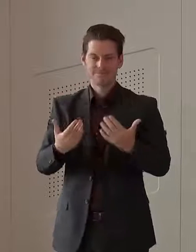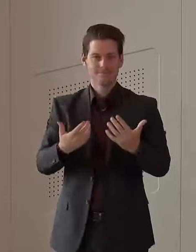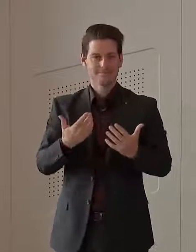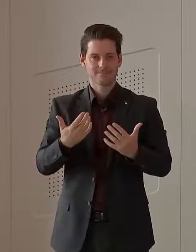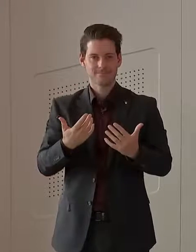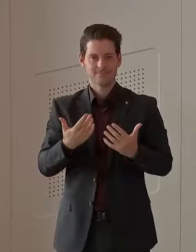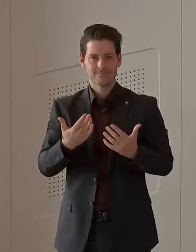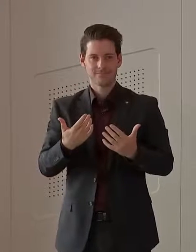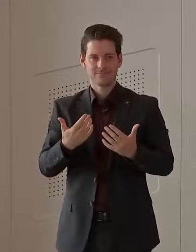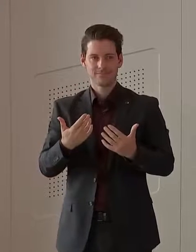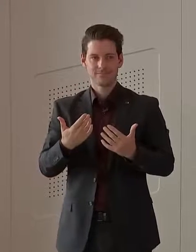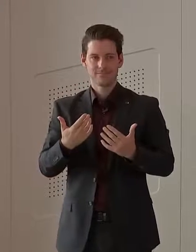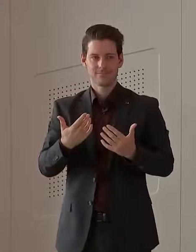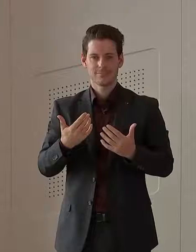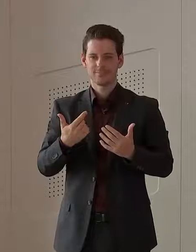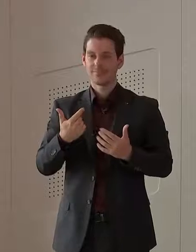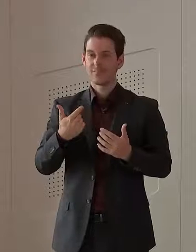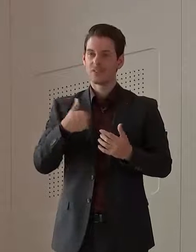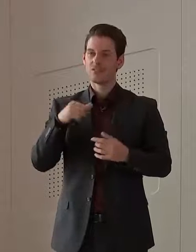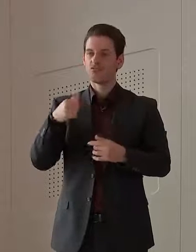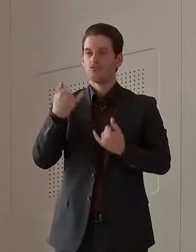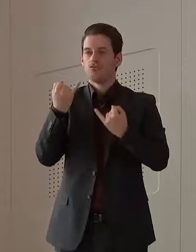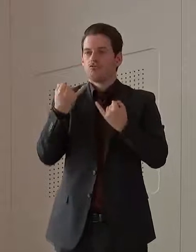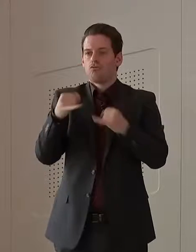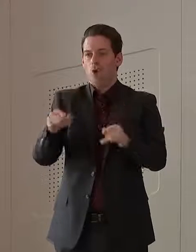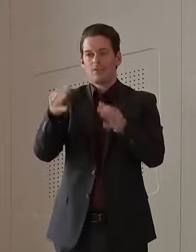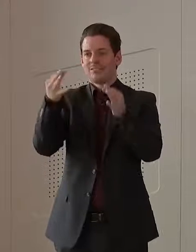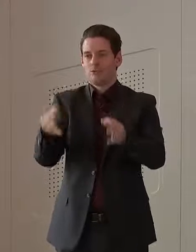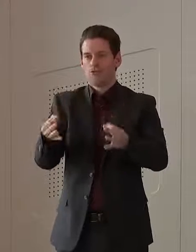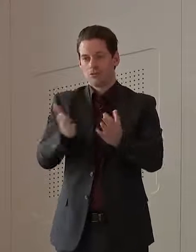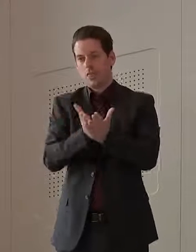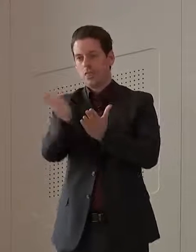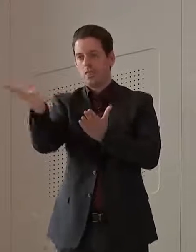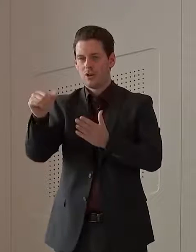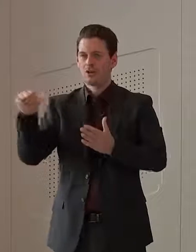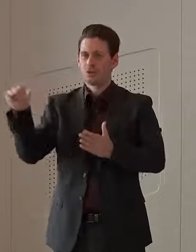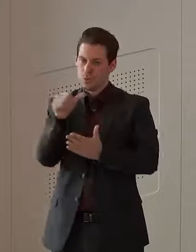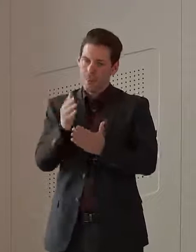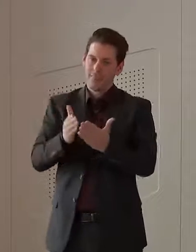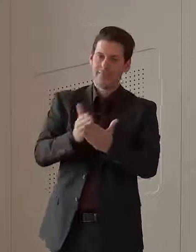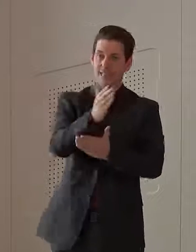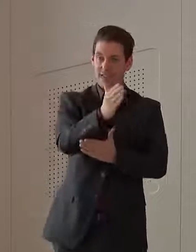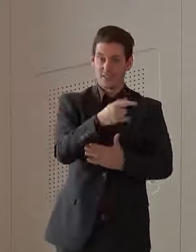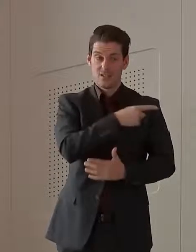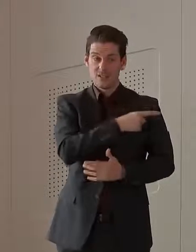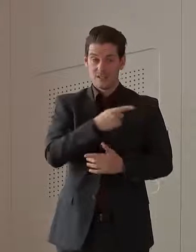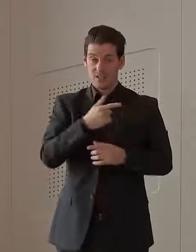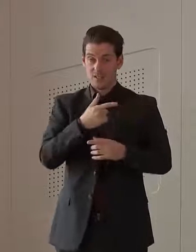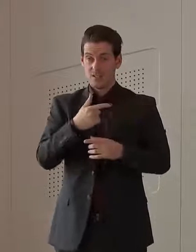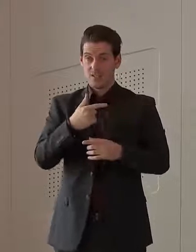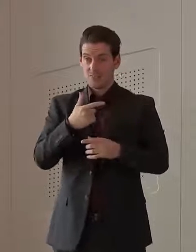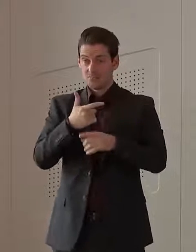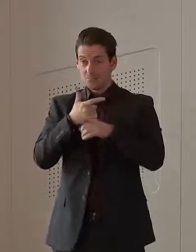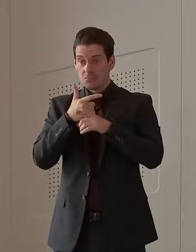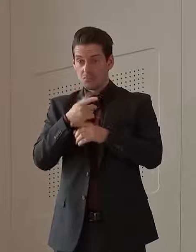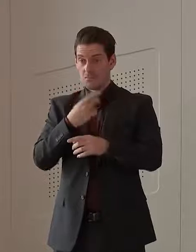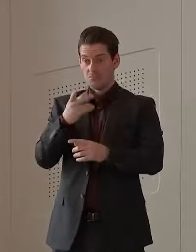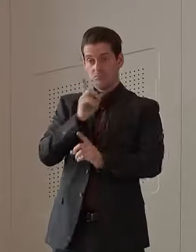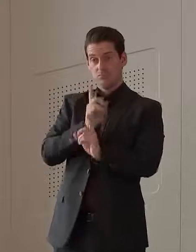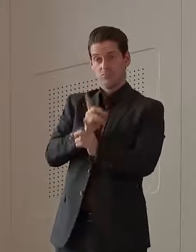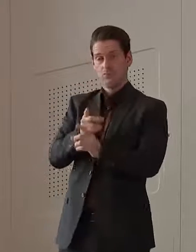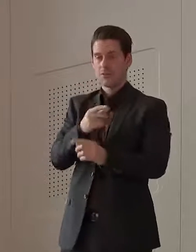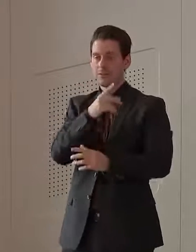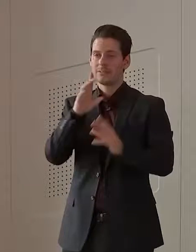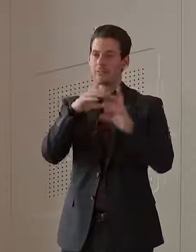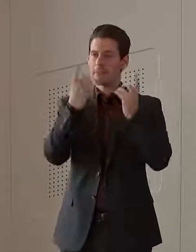who just didn't really take the course of action they should have at that time. And when you said they were spoken to, that by the environment? My understanding is by